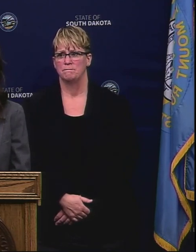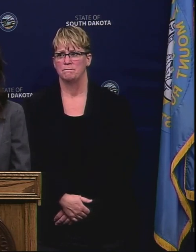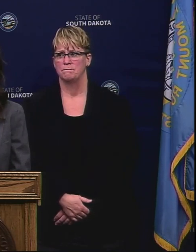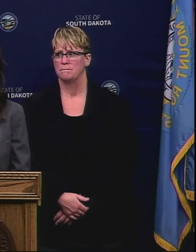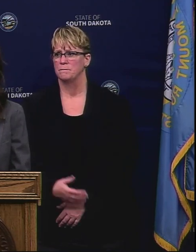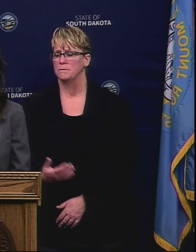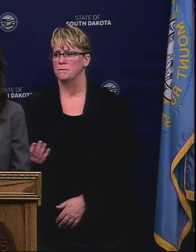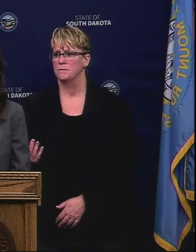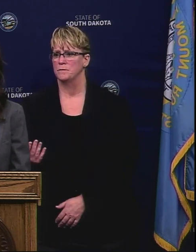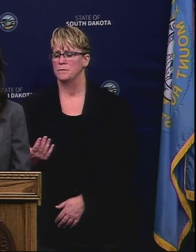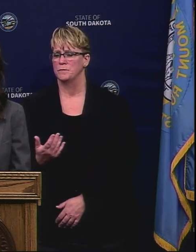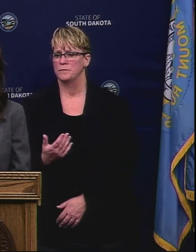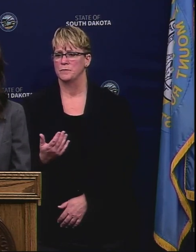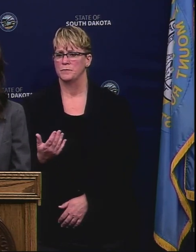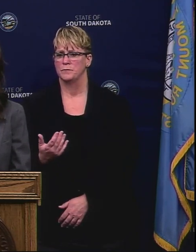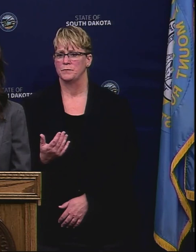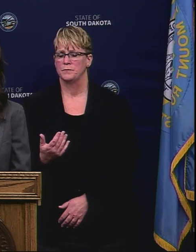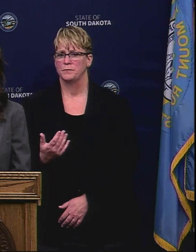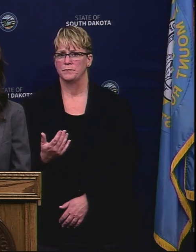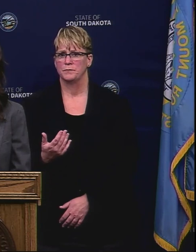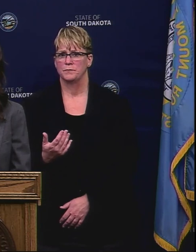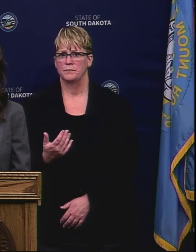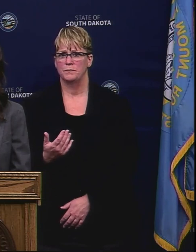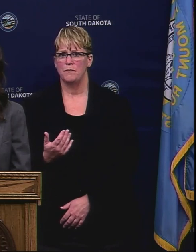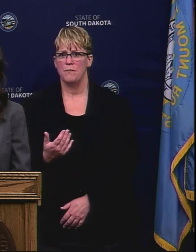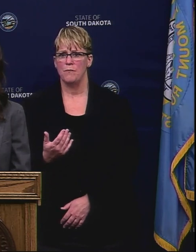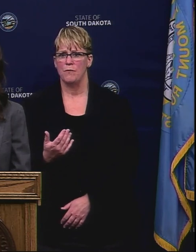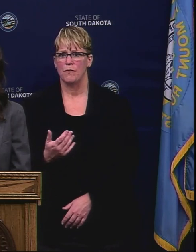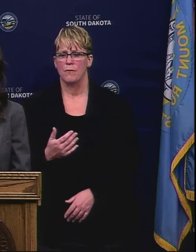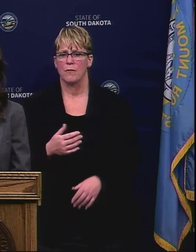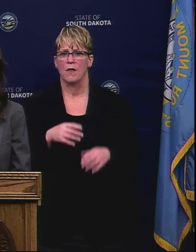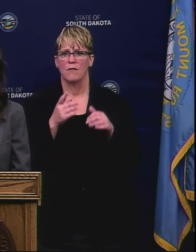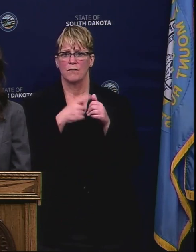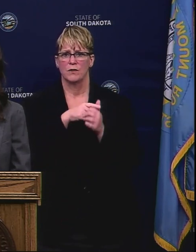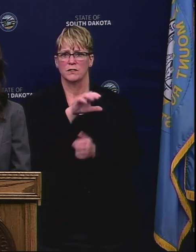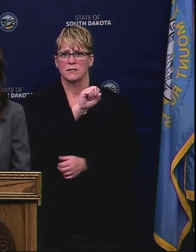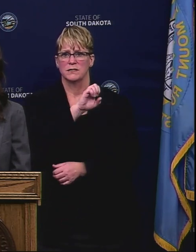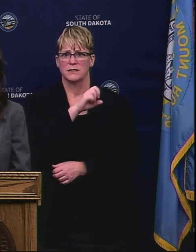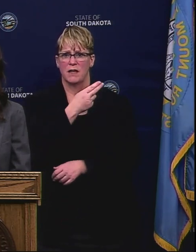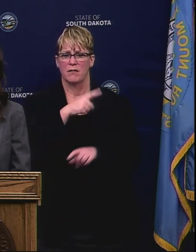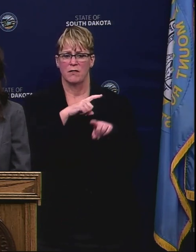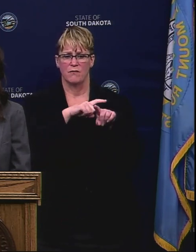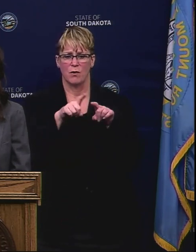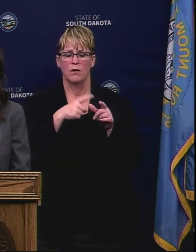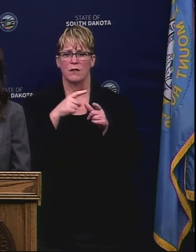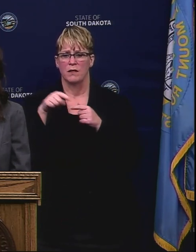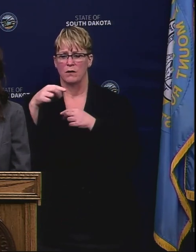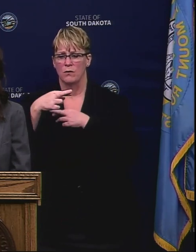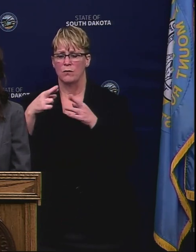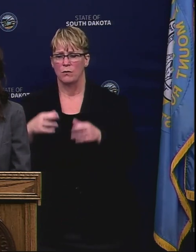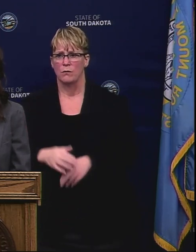Yes. Seth Tupper, SDPB. Okay, we'll go to Seth and then I've got a question in the room too.